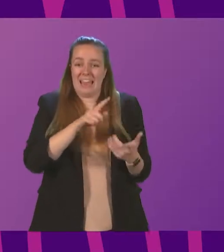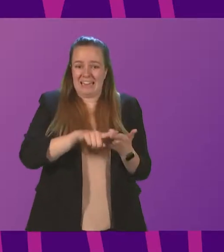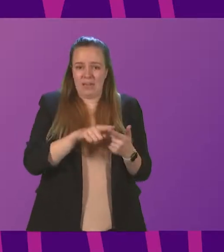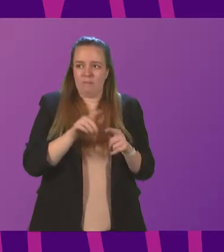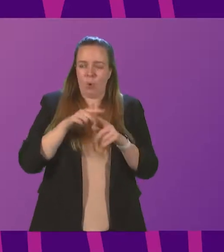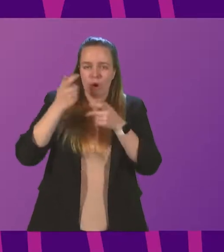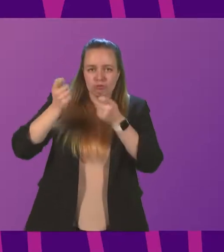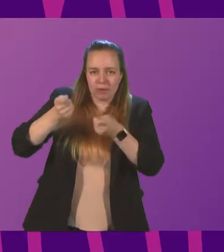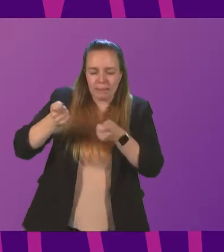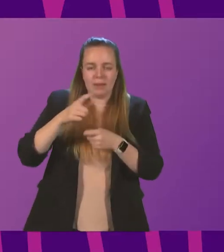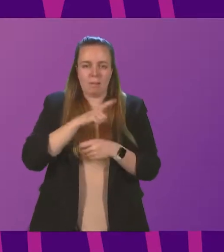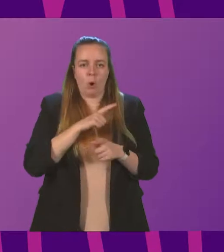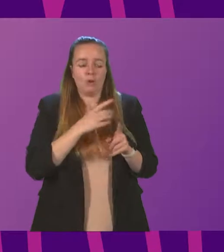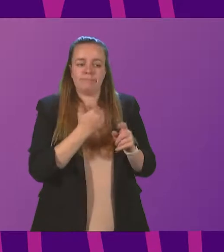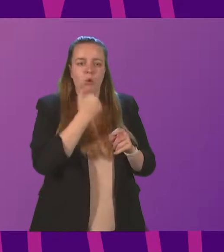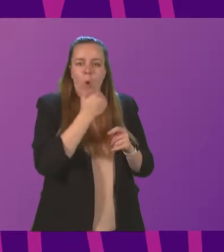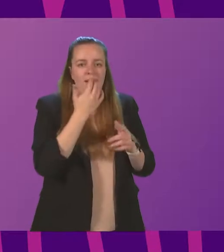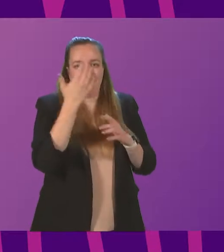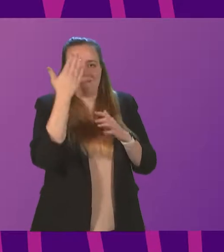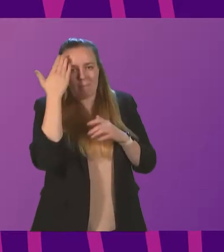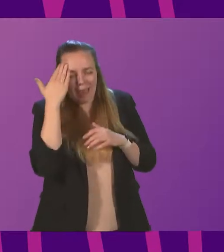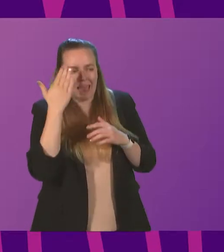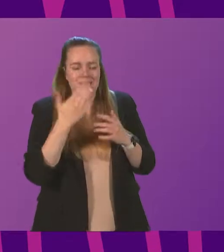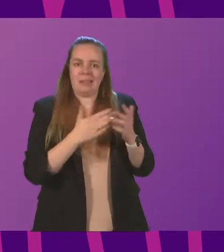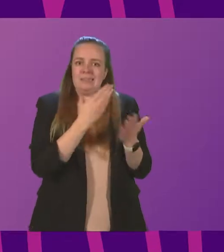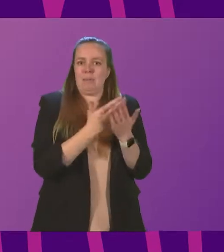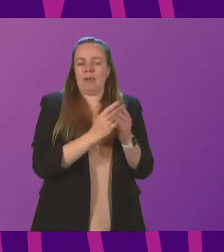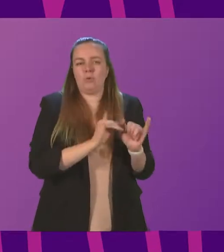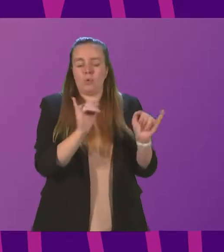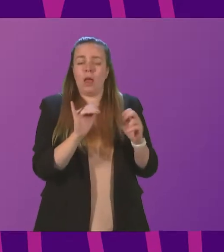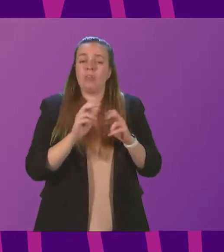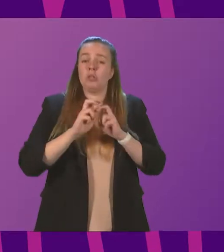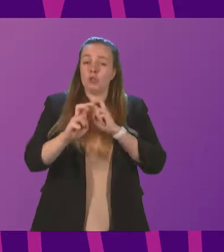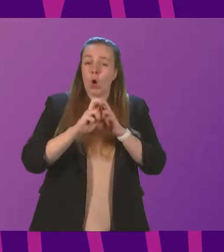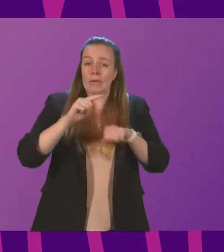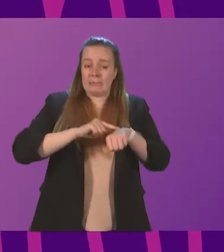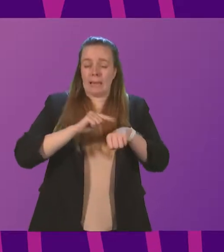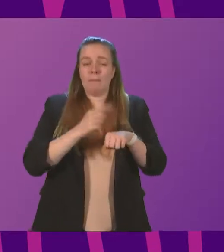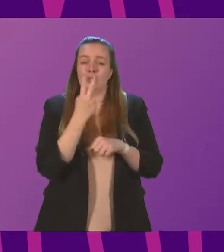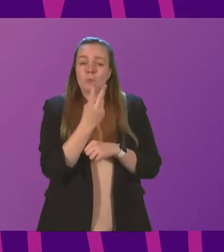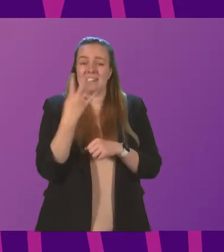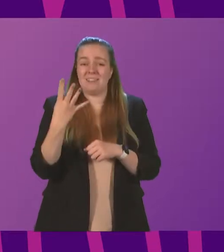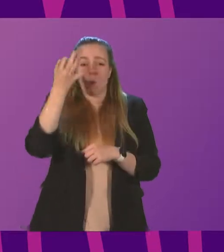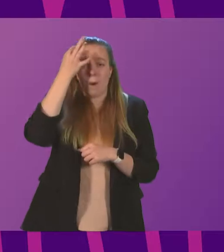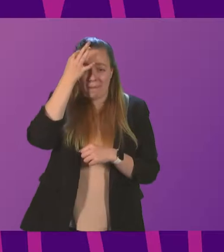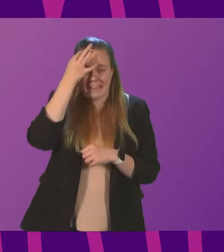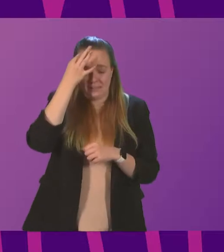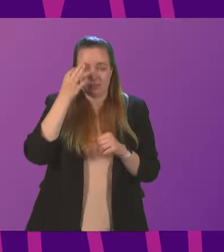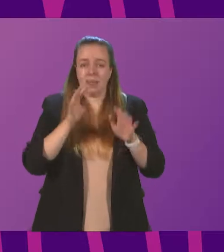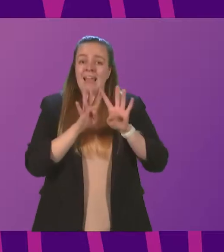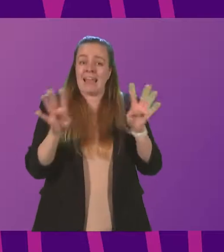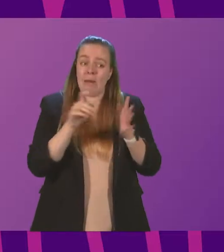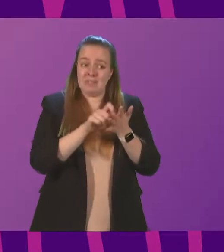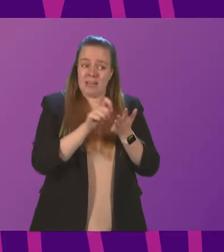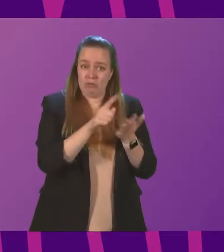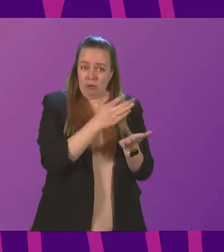as there was a shortage of beds and high demand. The journey time between these two hospitals is 24 minutes. The Cabinet Secretary was